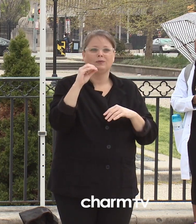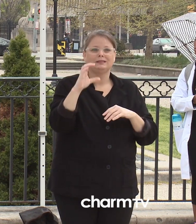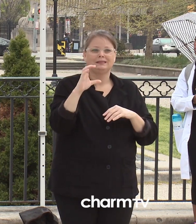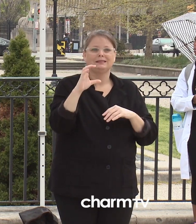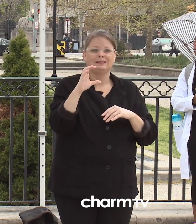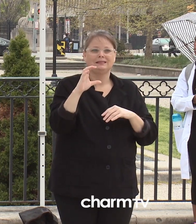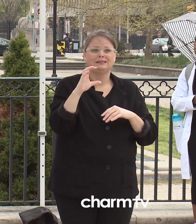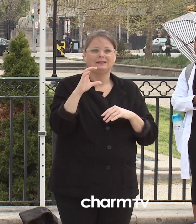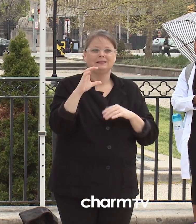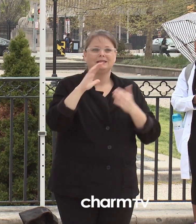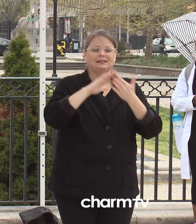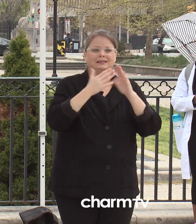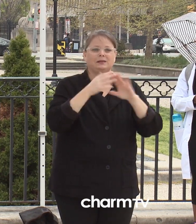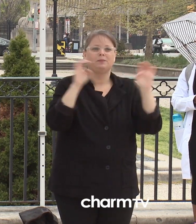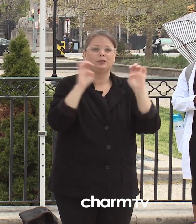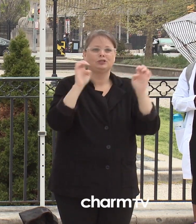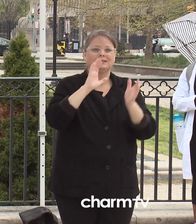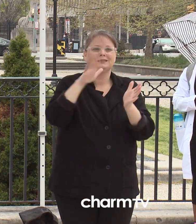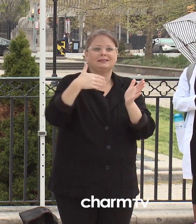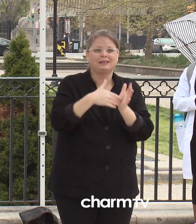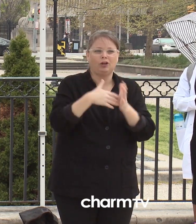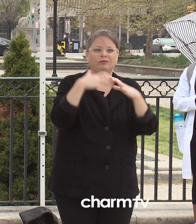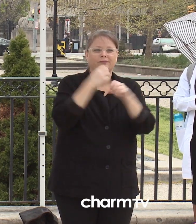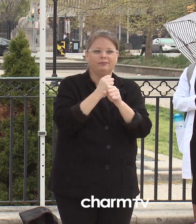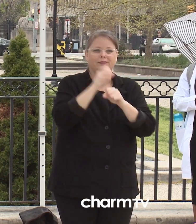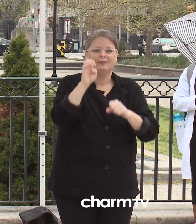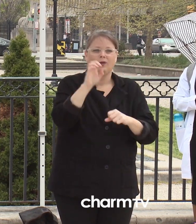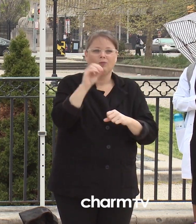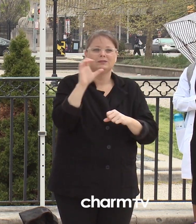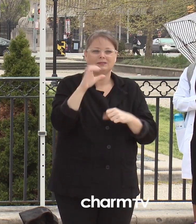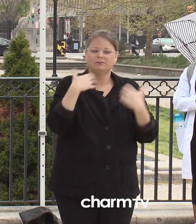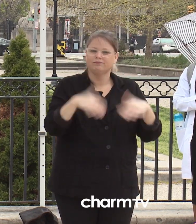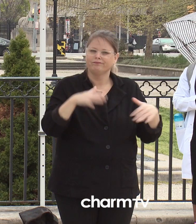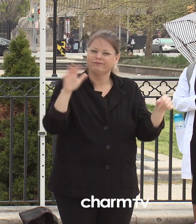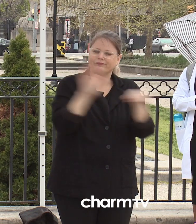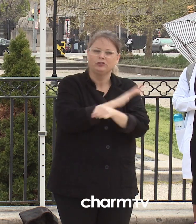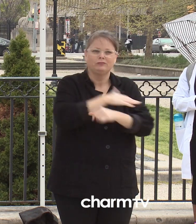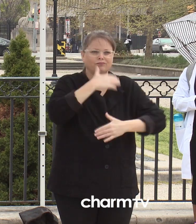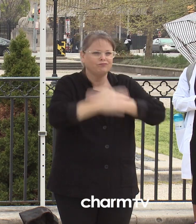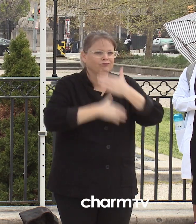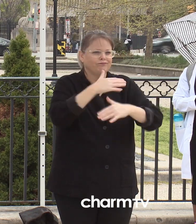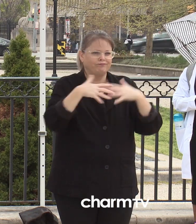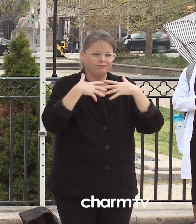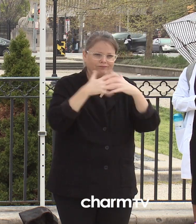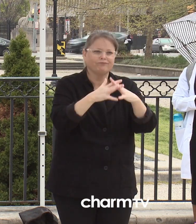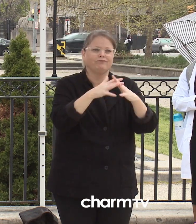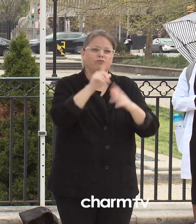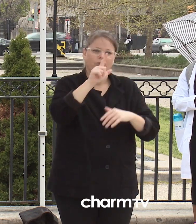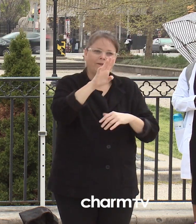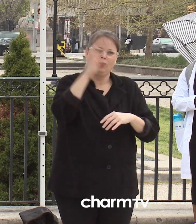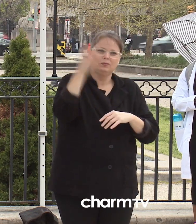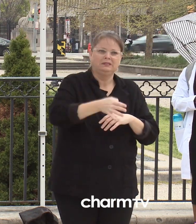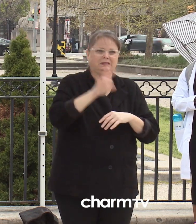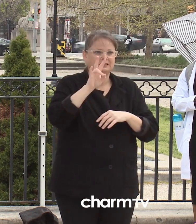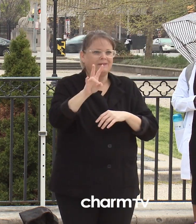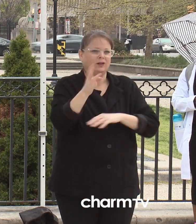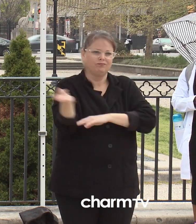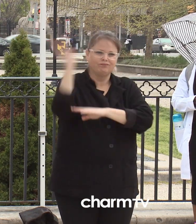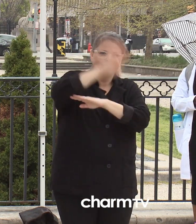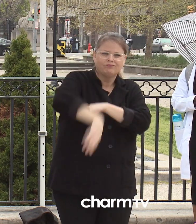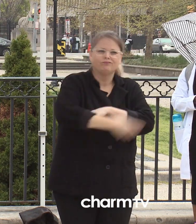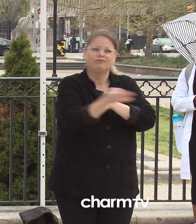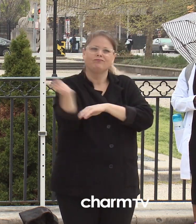activated and operational 24-7 for a month now and will continue to stay at that status for as long as